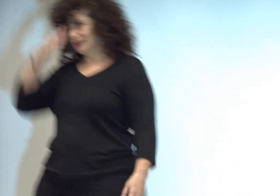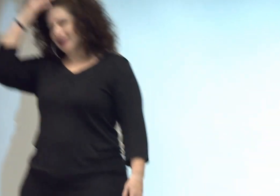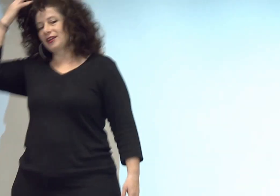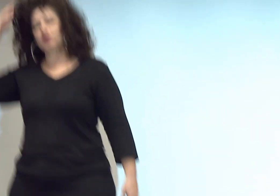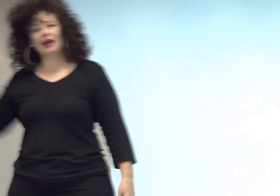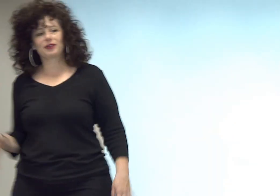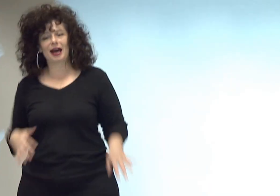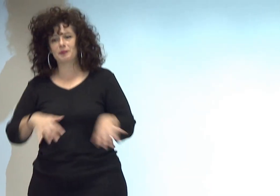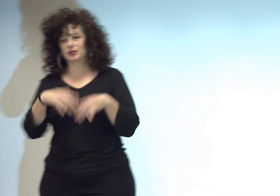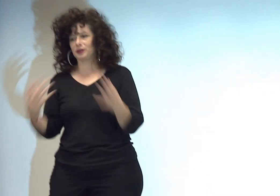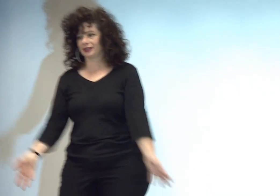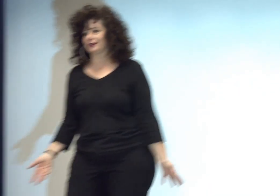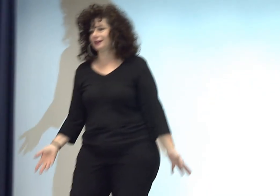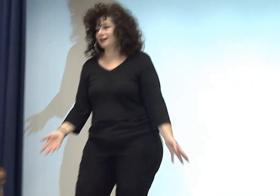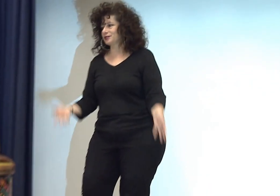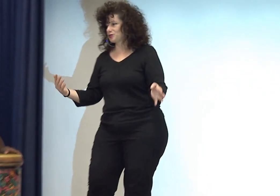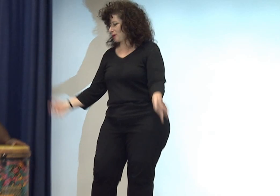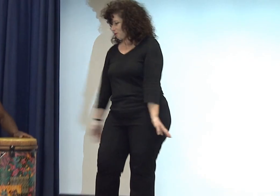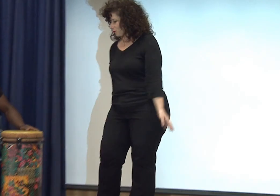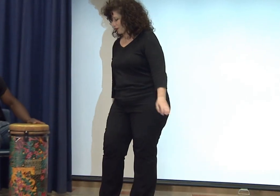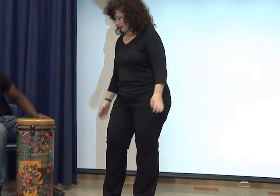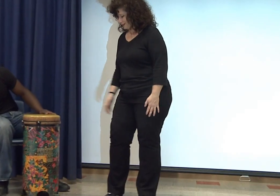And then you'll have an opportunity to drum with us.